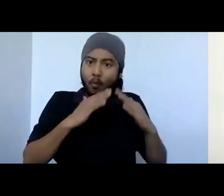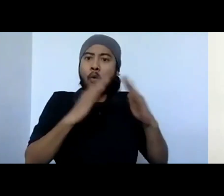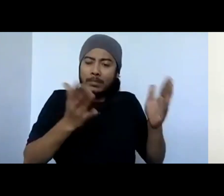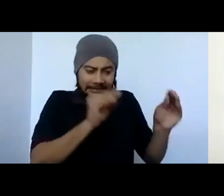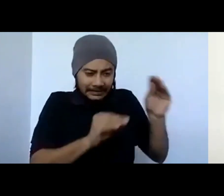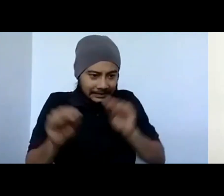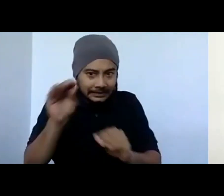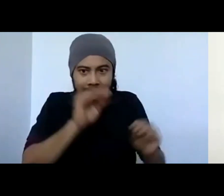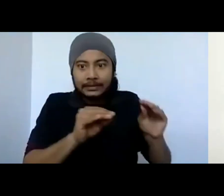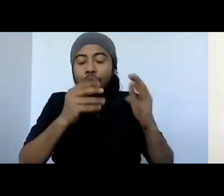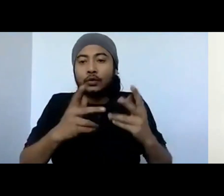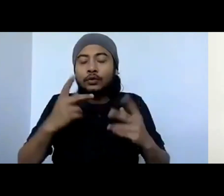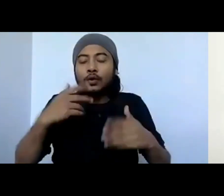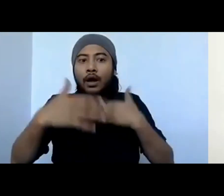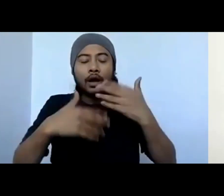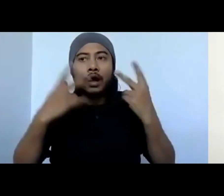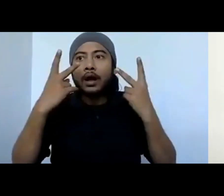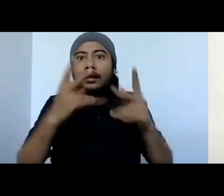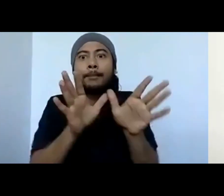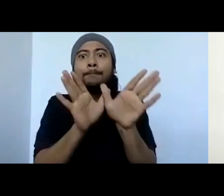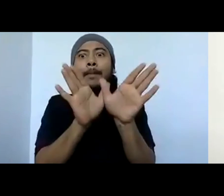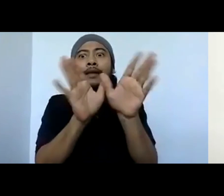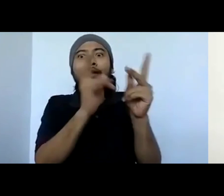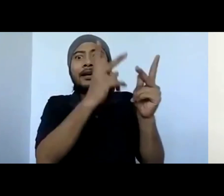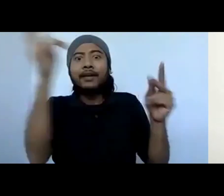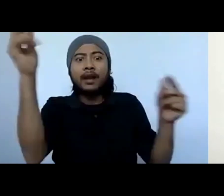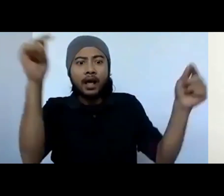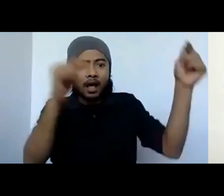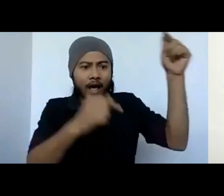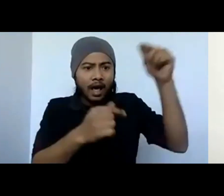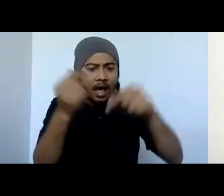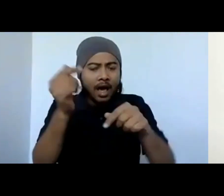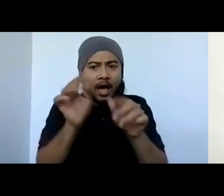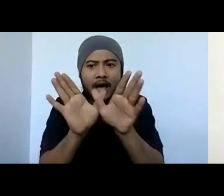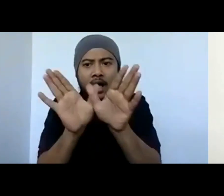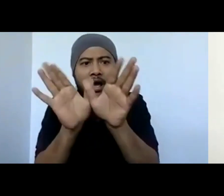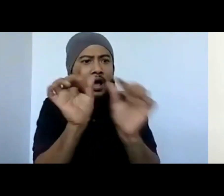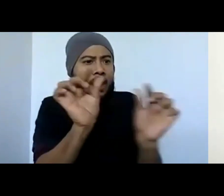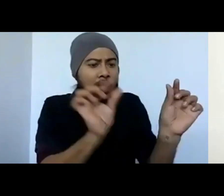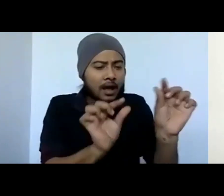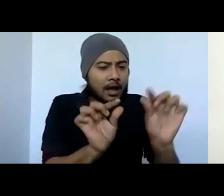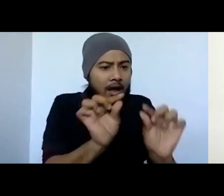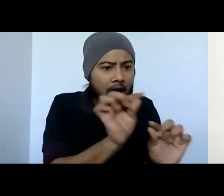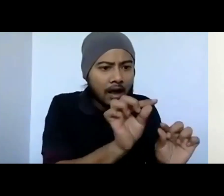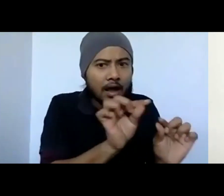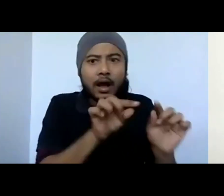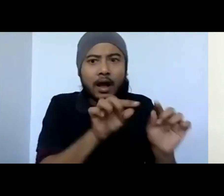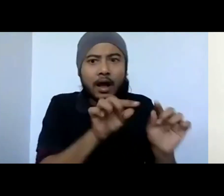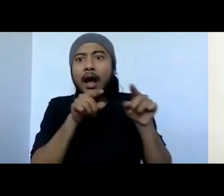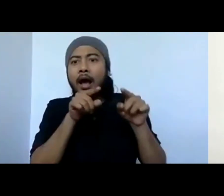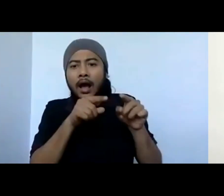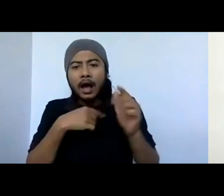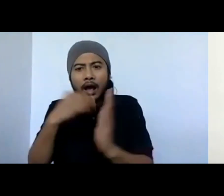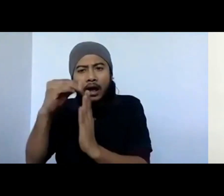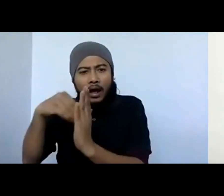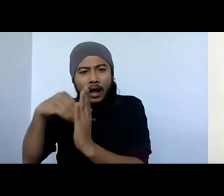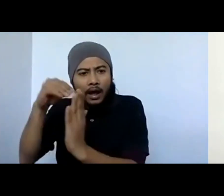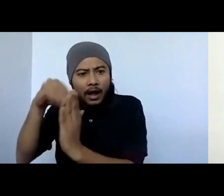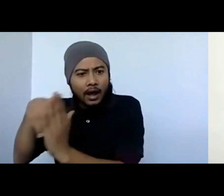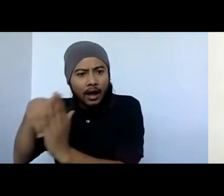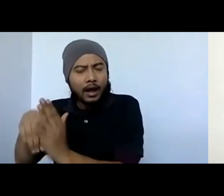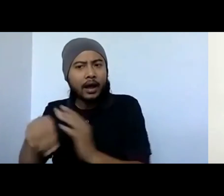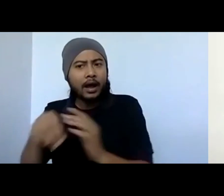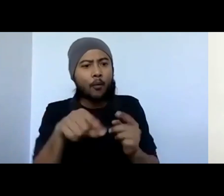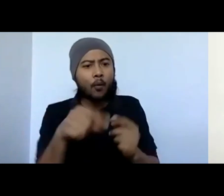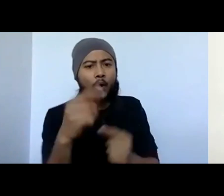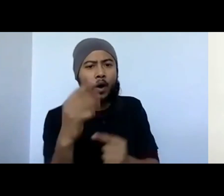our garden, you know, documenting them, the host plants that we need and the plants that can